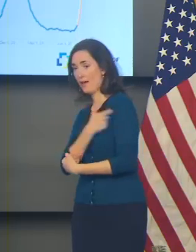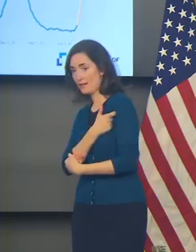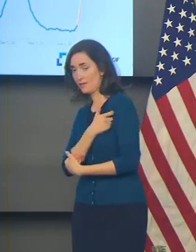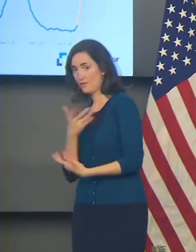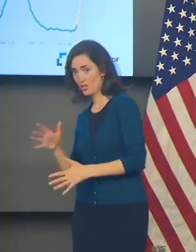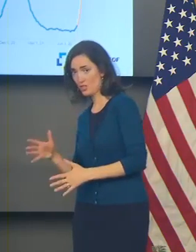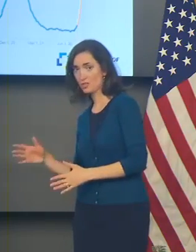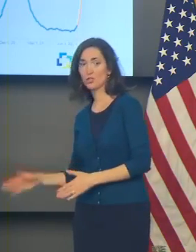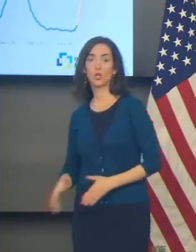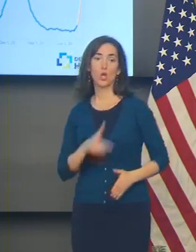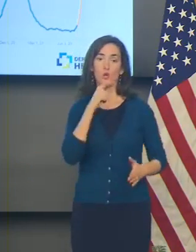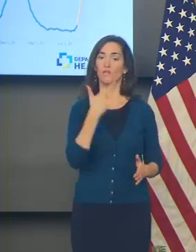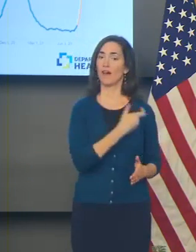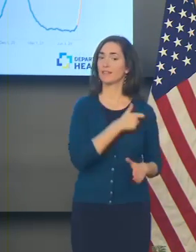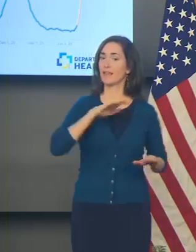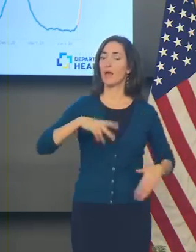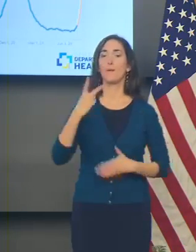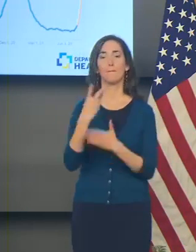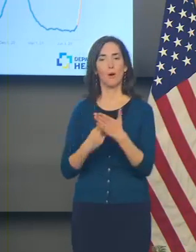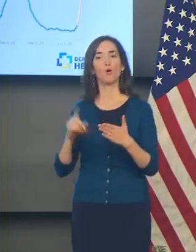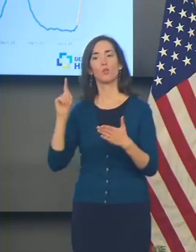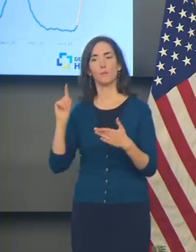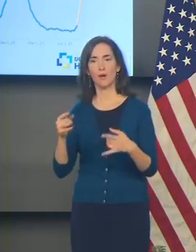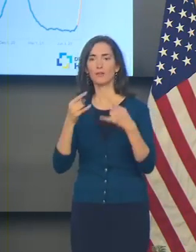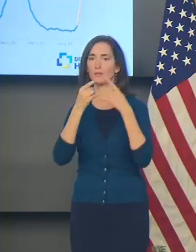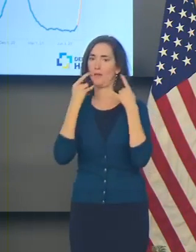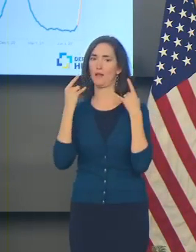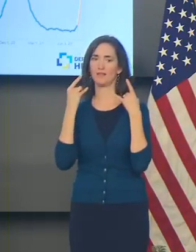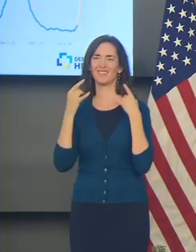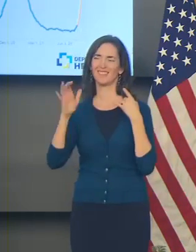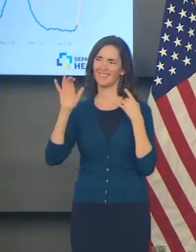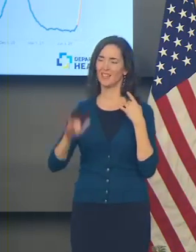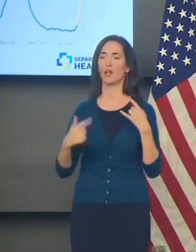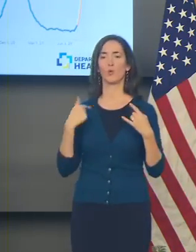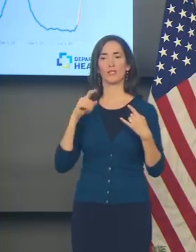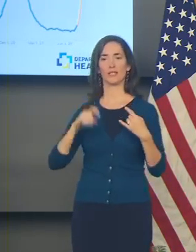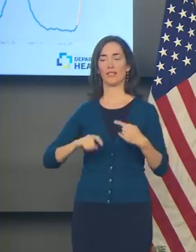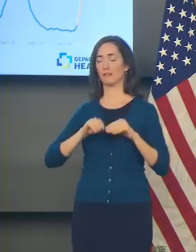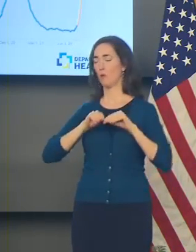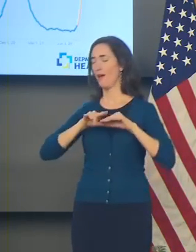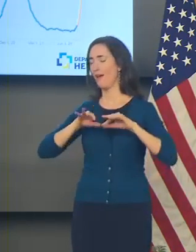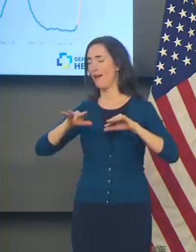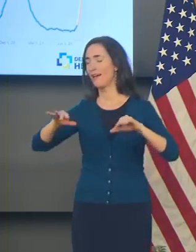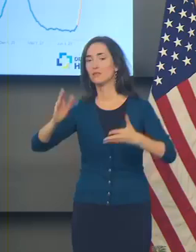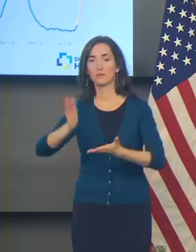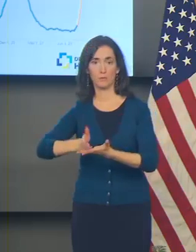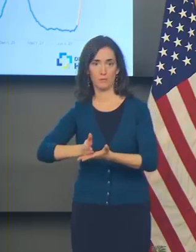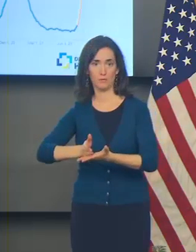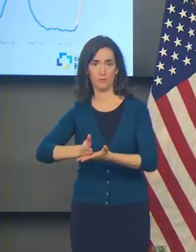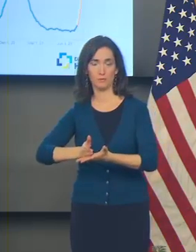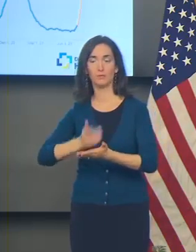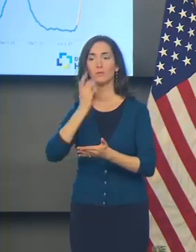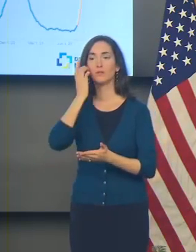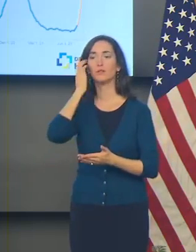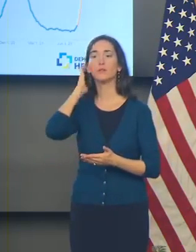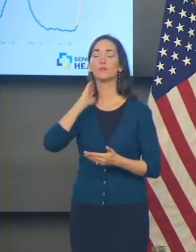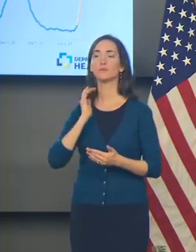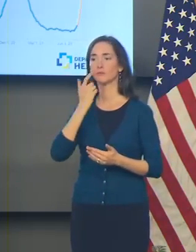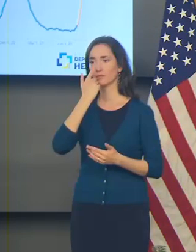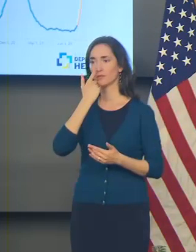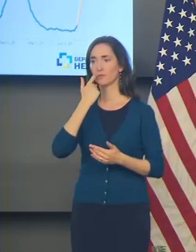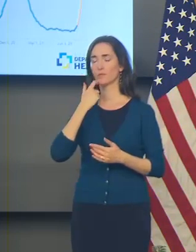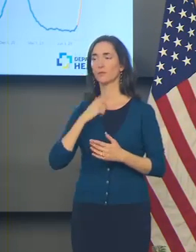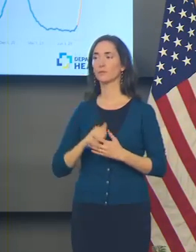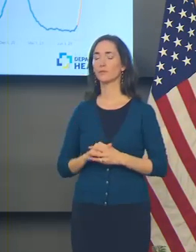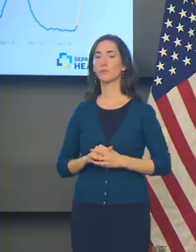mask. That really is what is going to be needed to stop the transmission. I'm going to go through some updated data